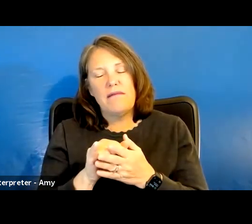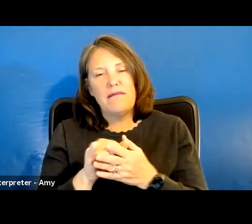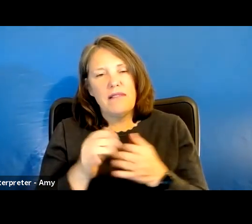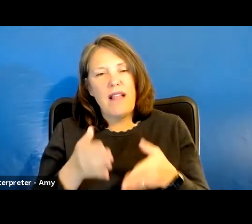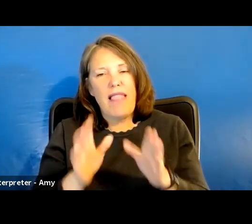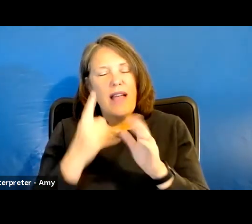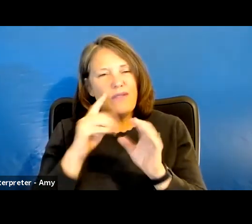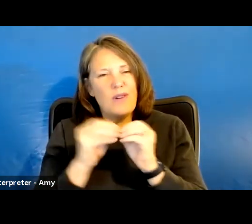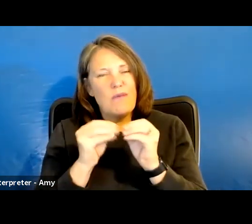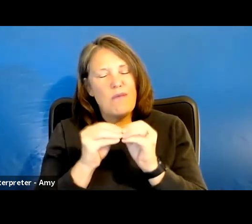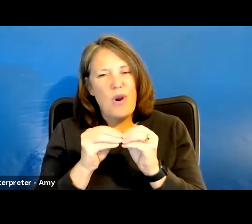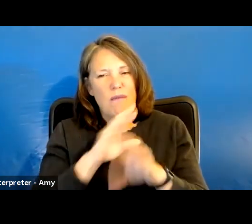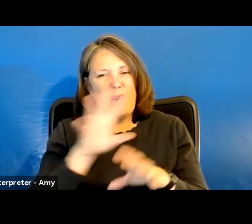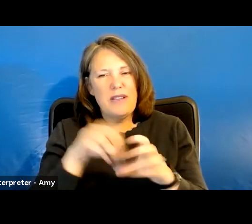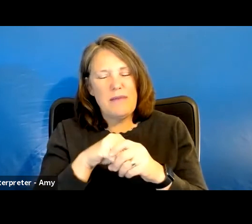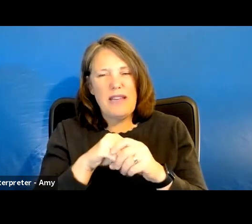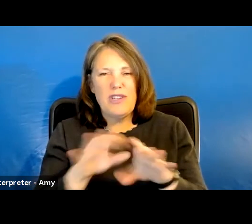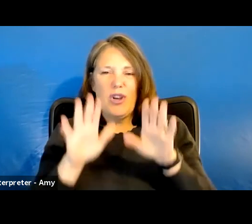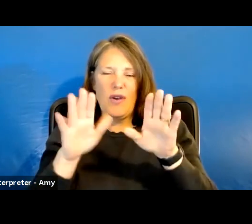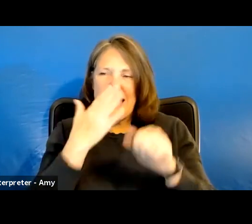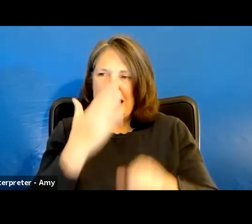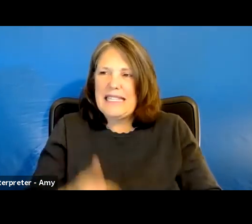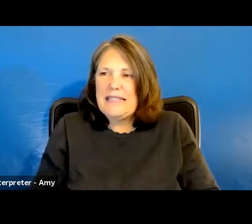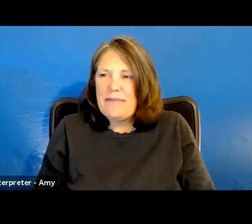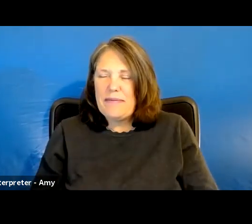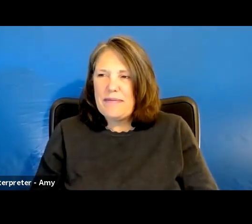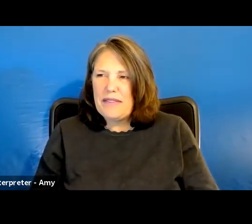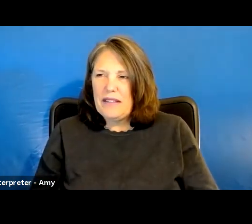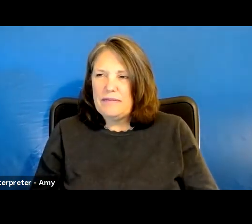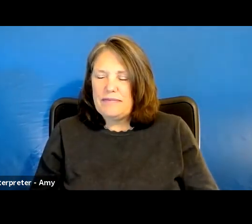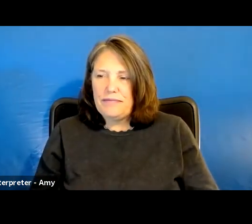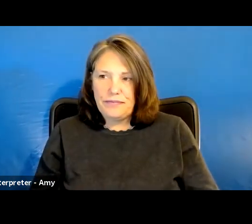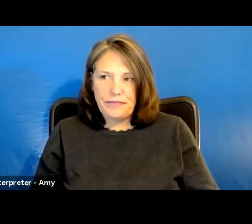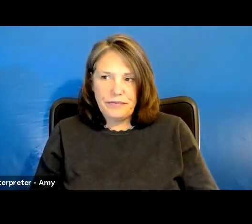Absolutely. Thanks. Great question, Kay. Other questions?